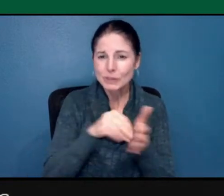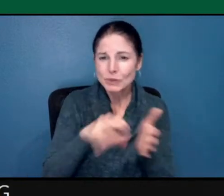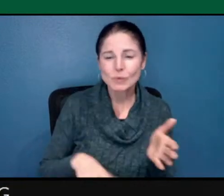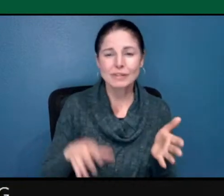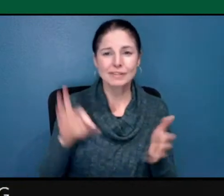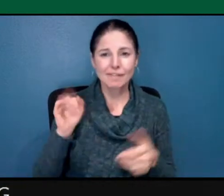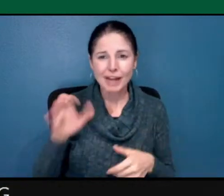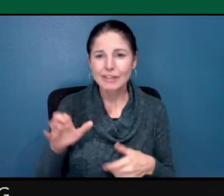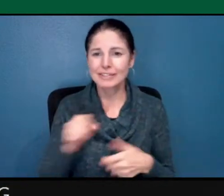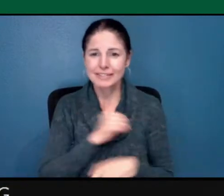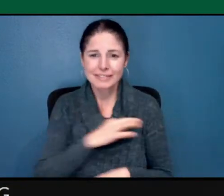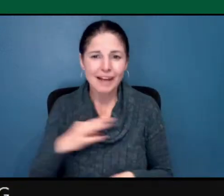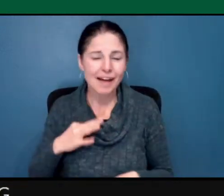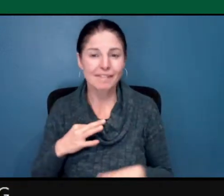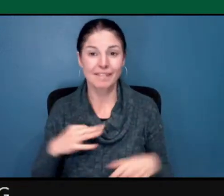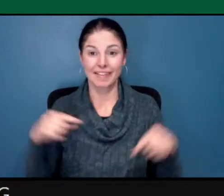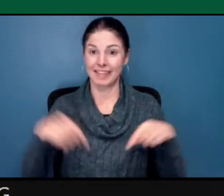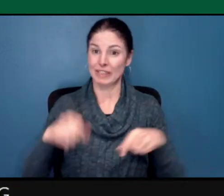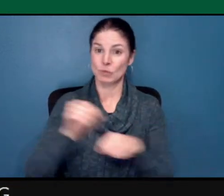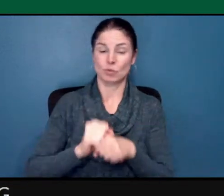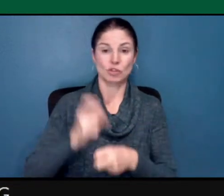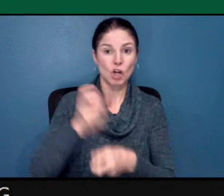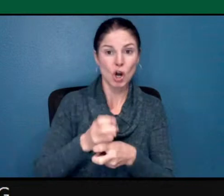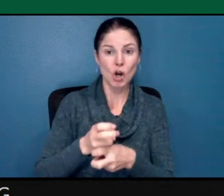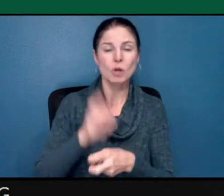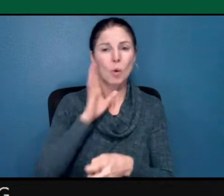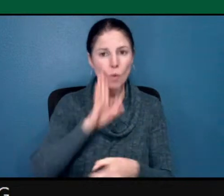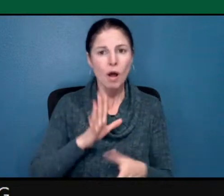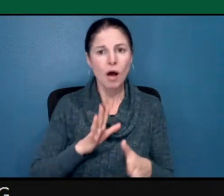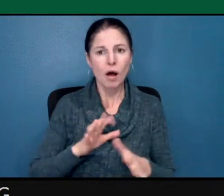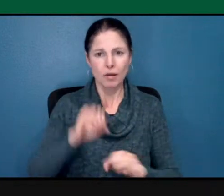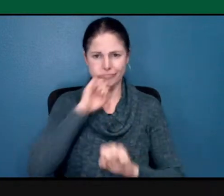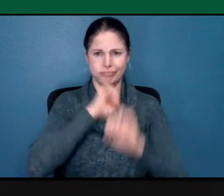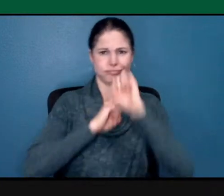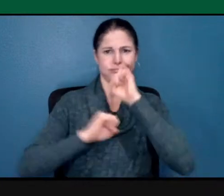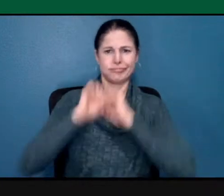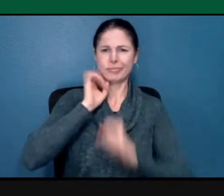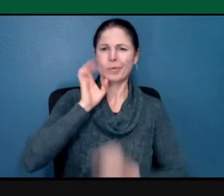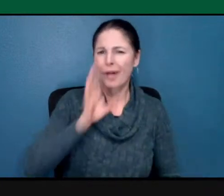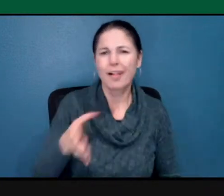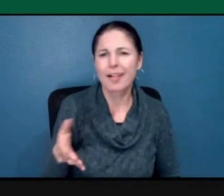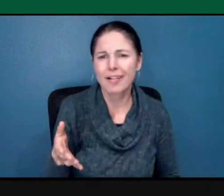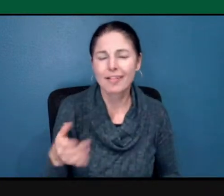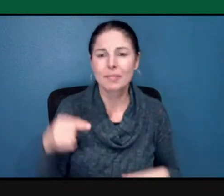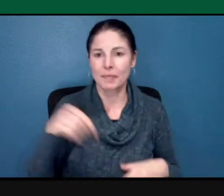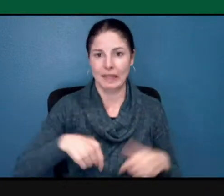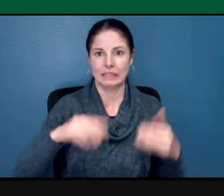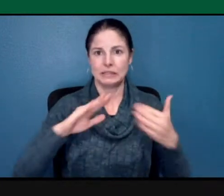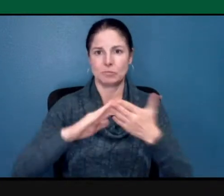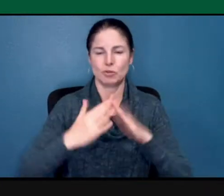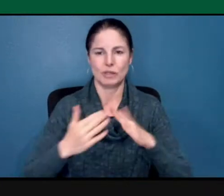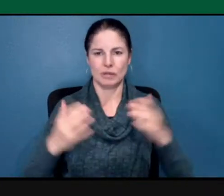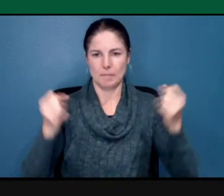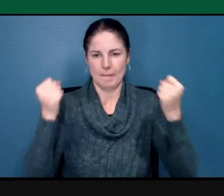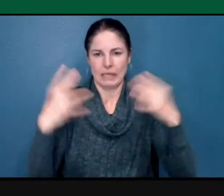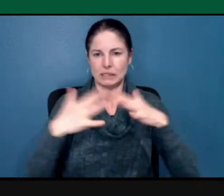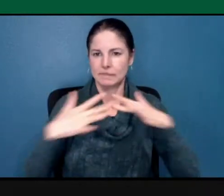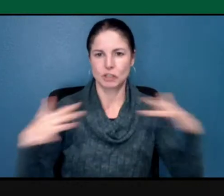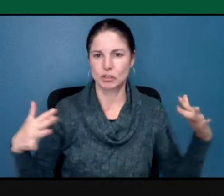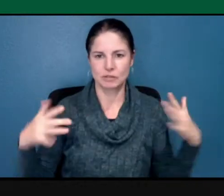hard work and we will experience growing pains. We are a community with many diverse needs and experience.